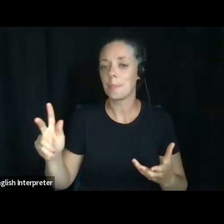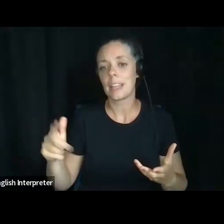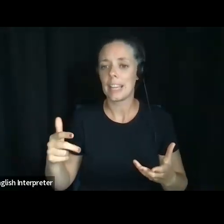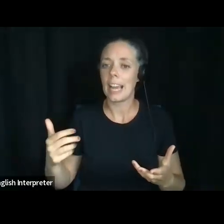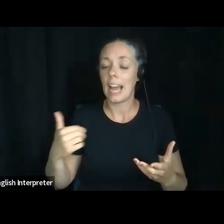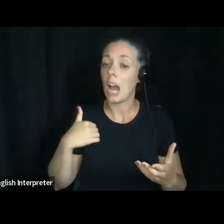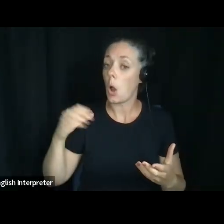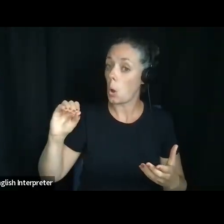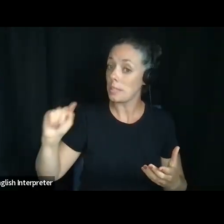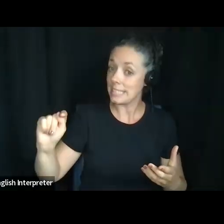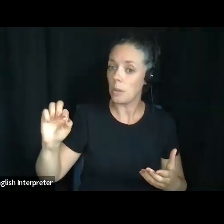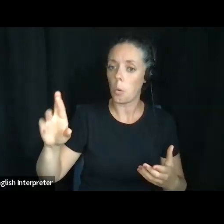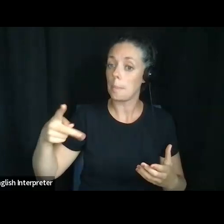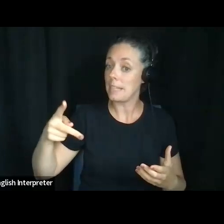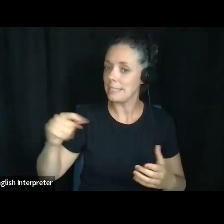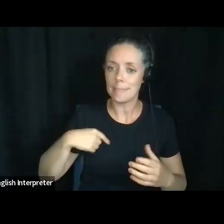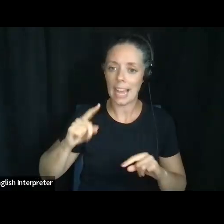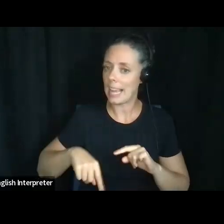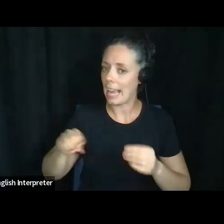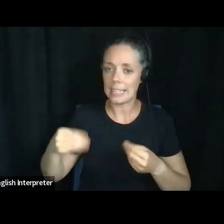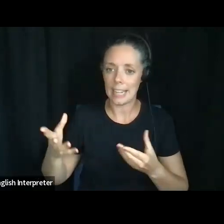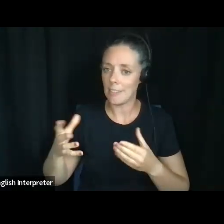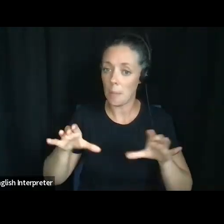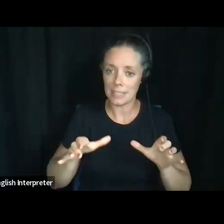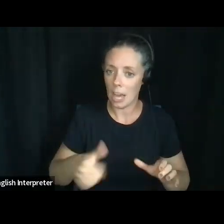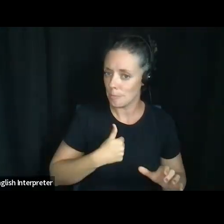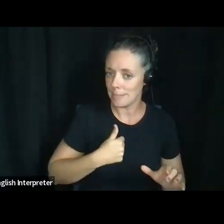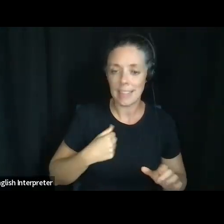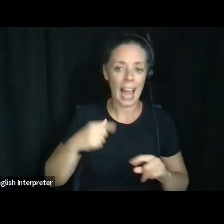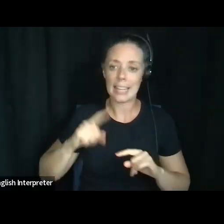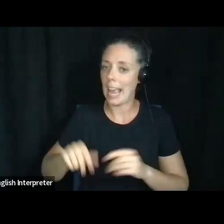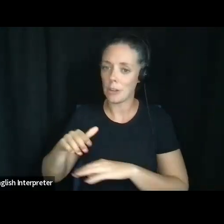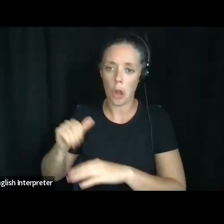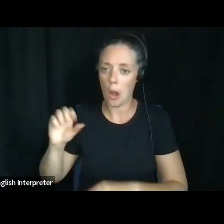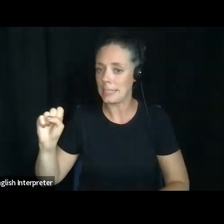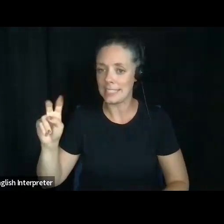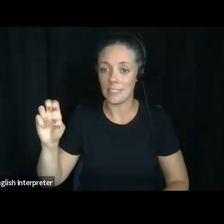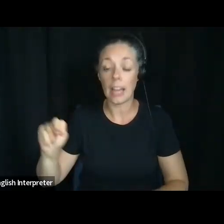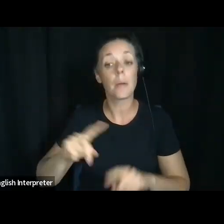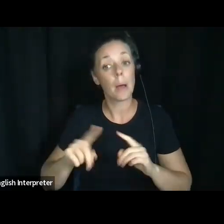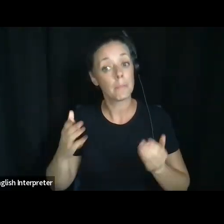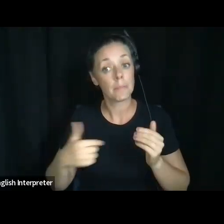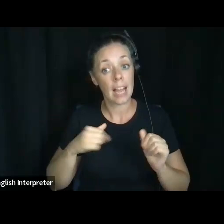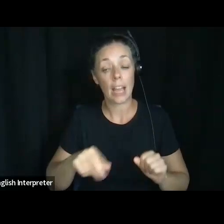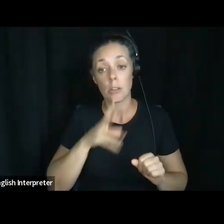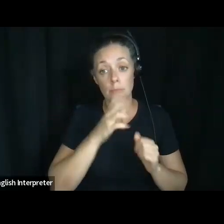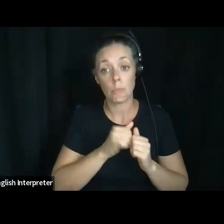or a physical therapist, I can't give you a massage or call Sven, but I may be able to talk to you about ways that you can soothe yourself